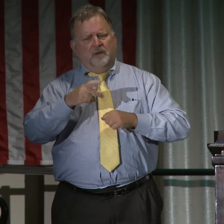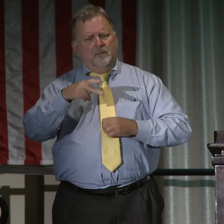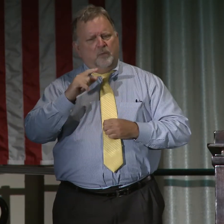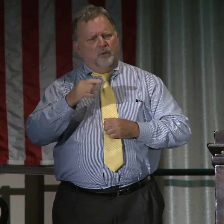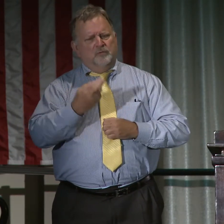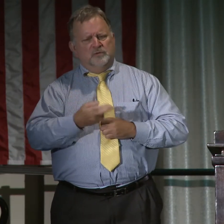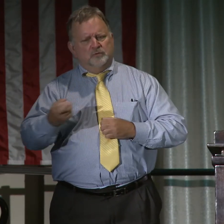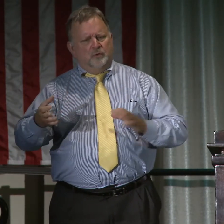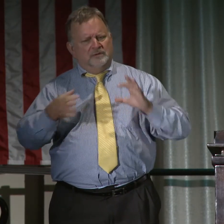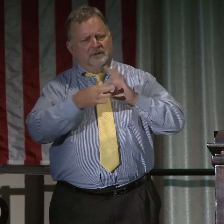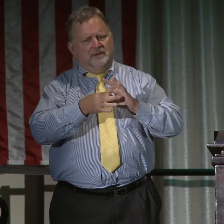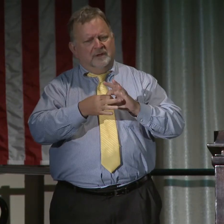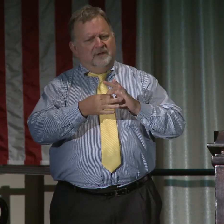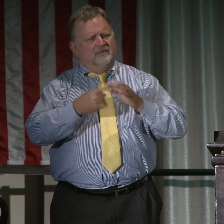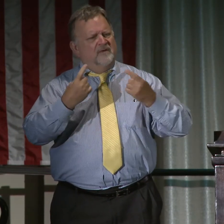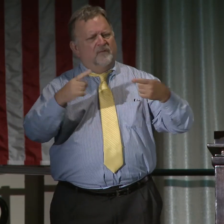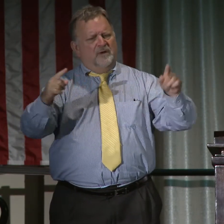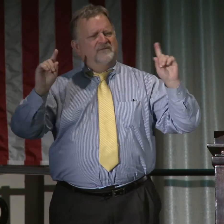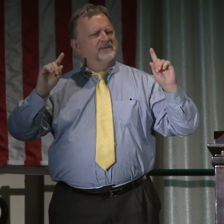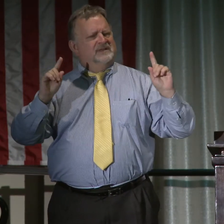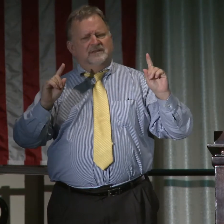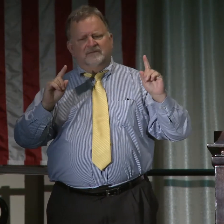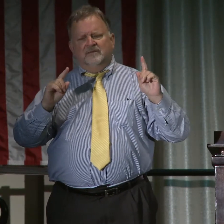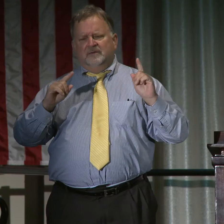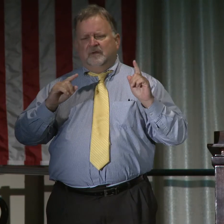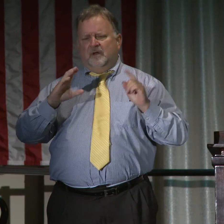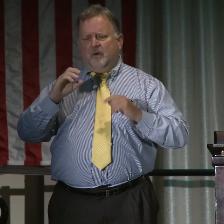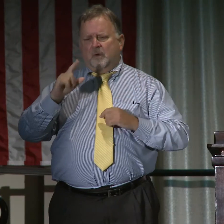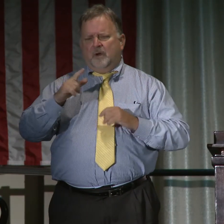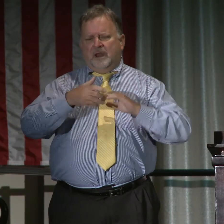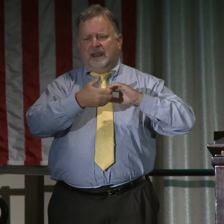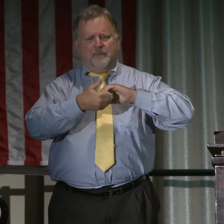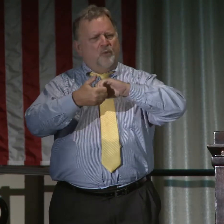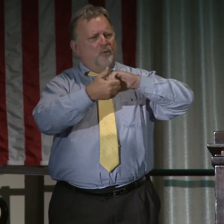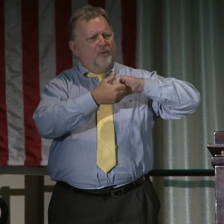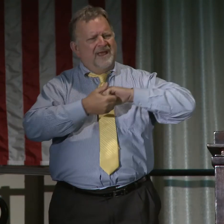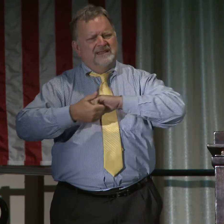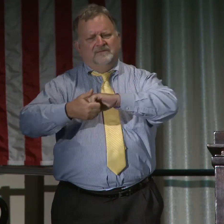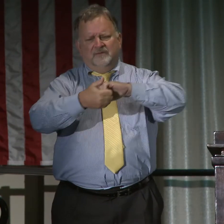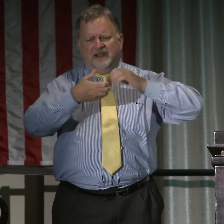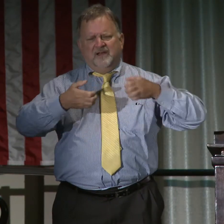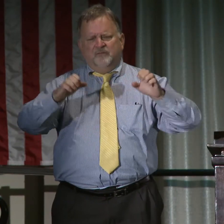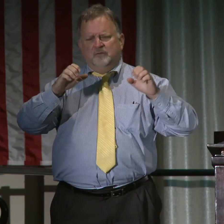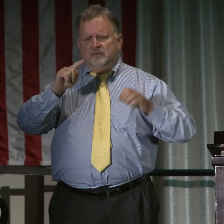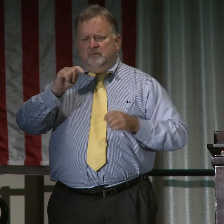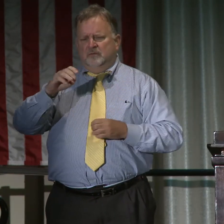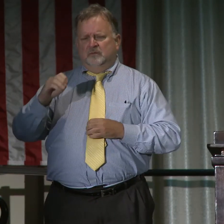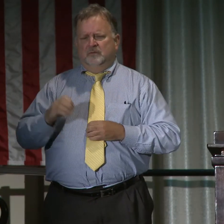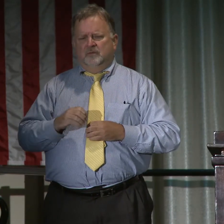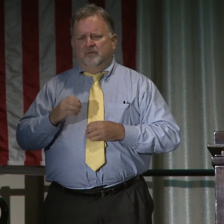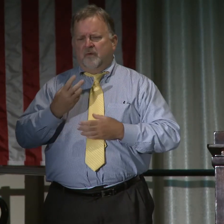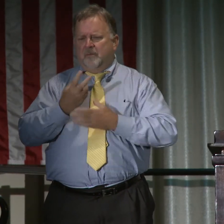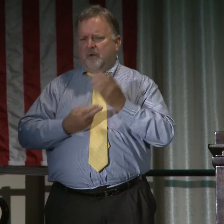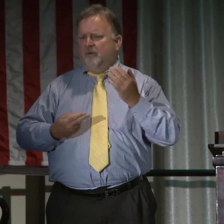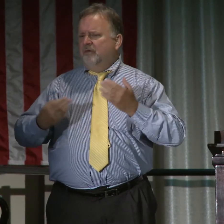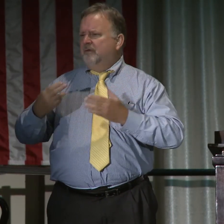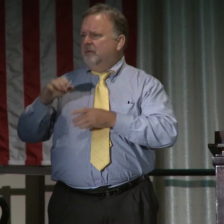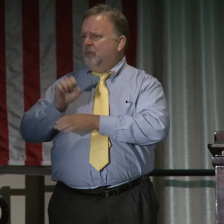be successful. We encourage employers to be active, to find pooling resources, for efficient ways to collaborate,